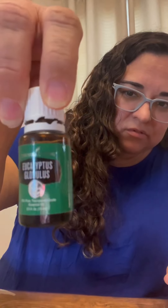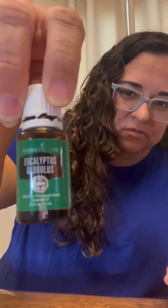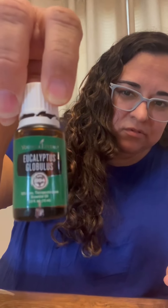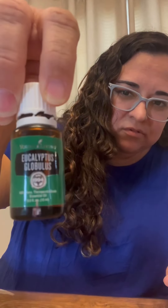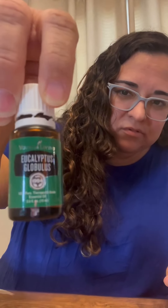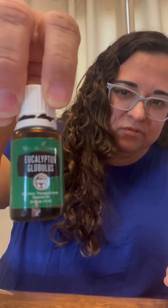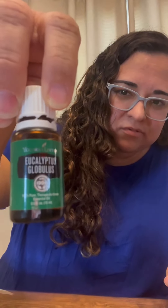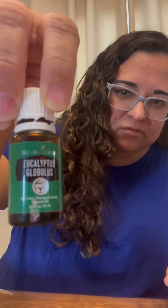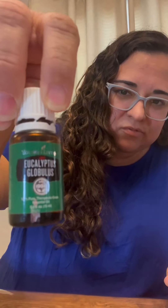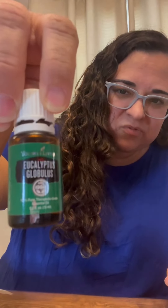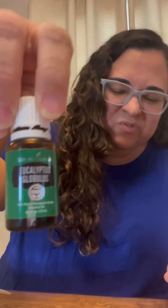essential oil